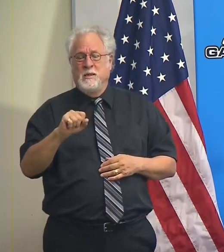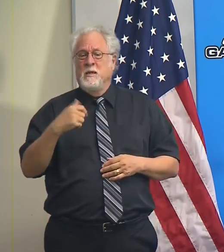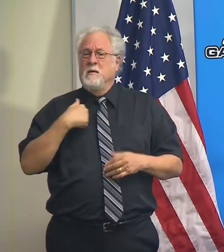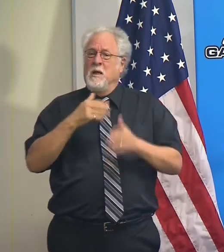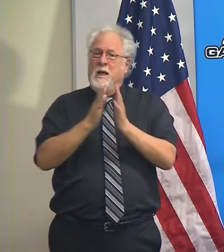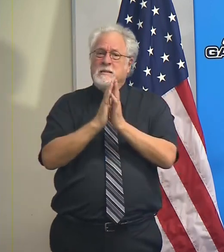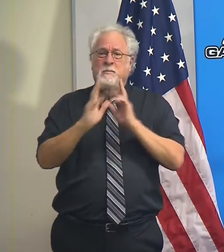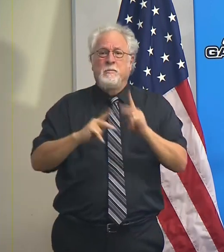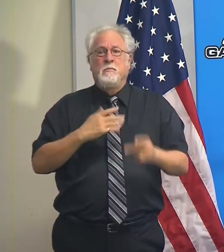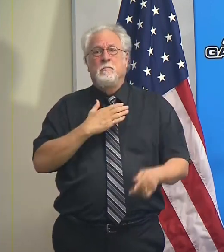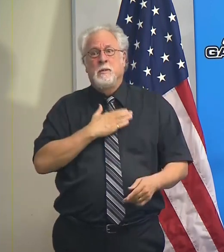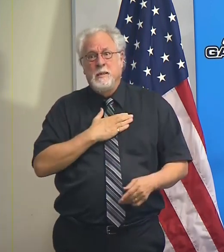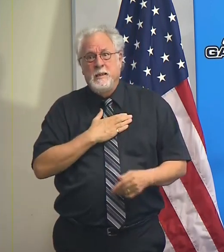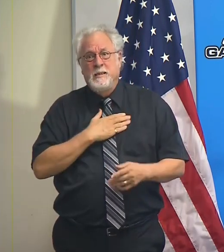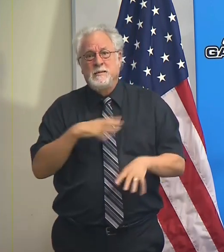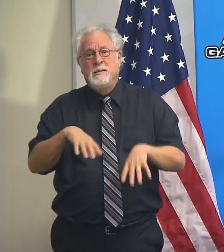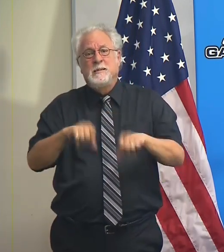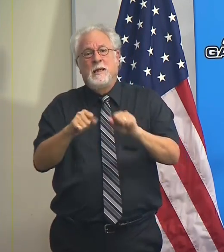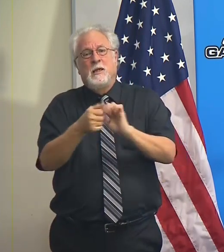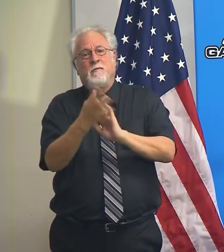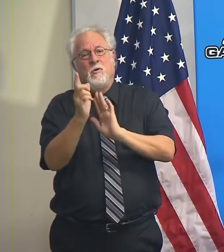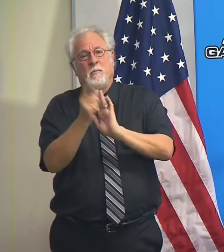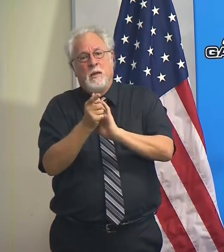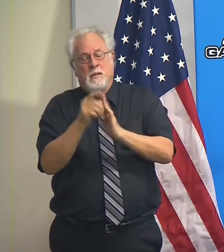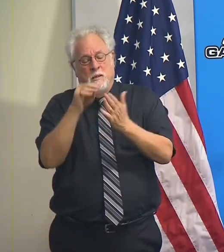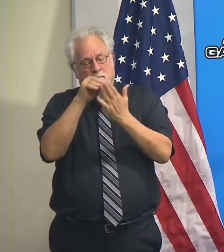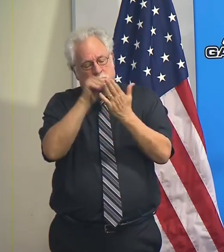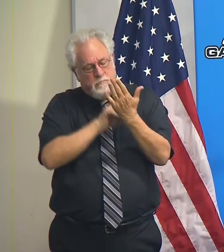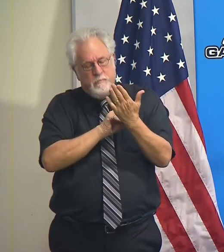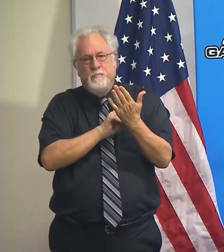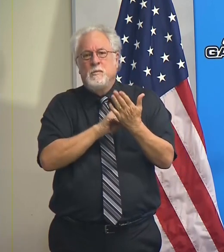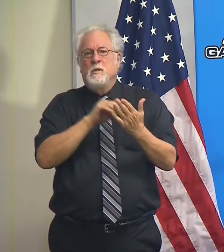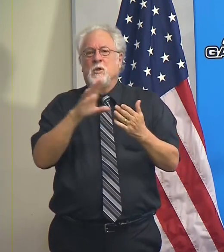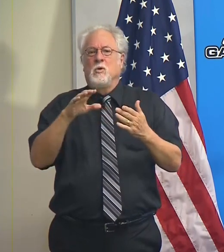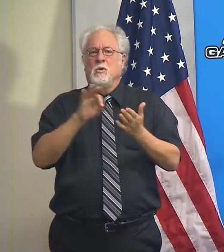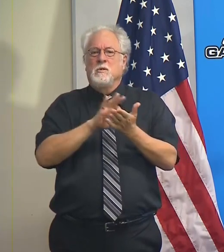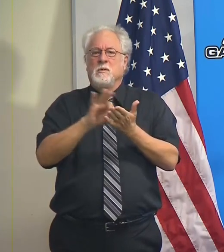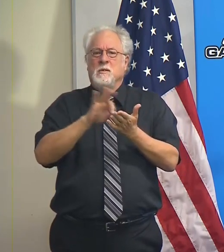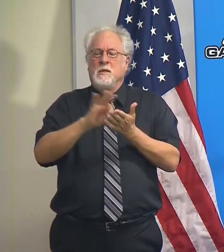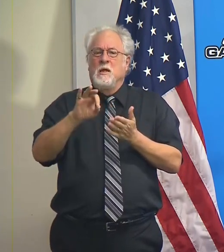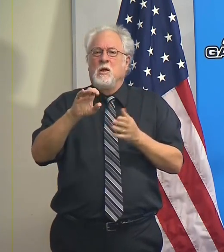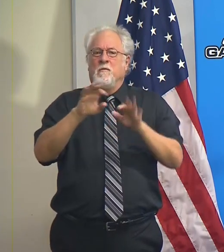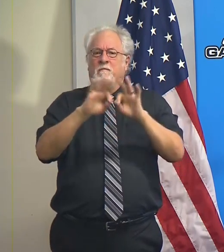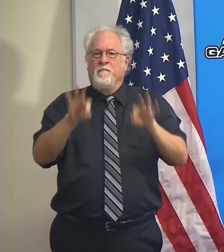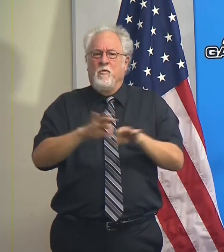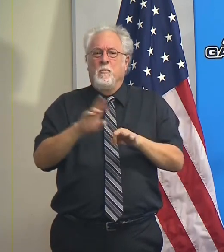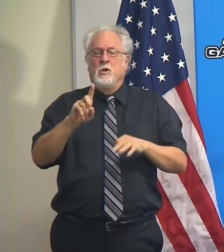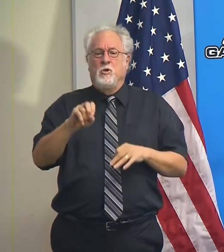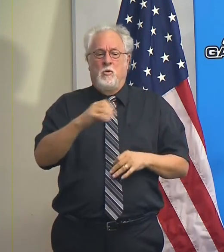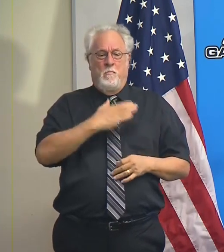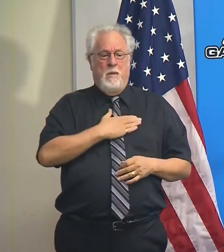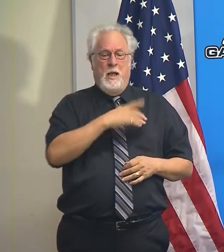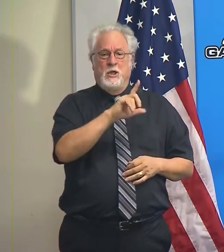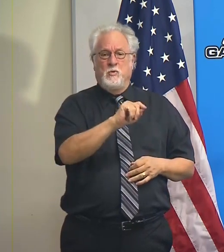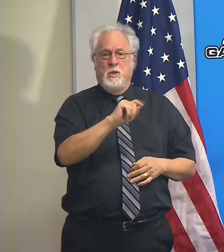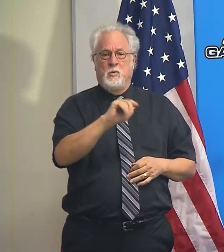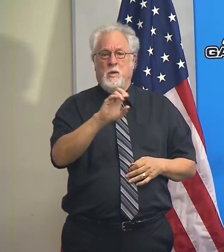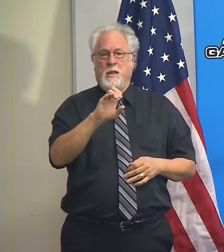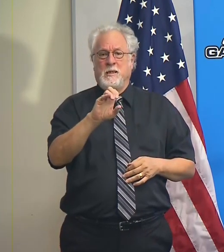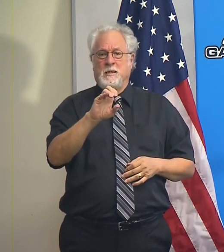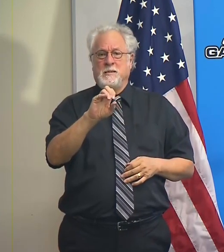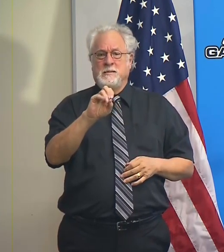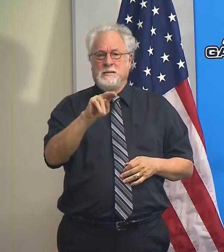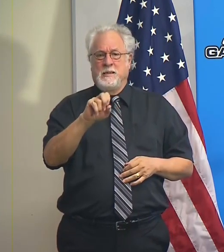are asking people to take a few minutes, complete their census form. You can go to my2020census